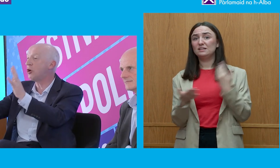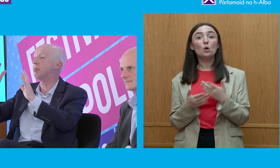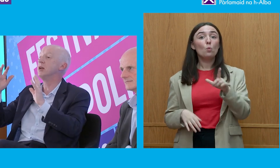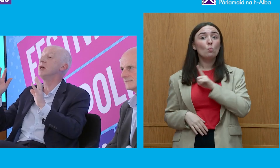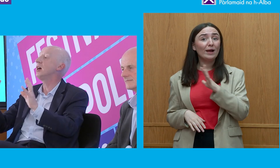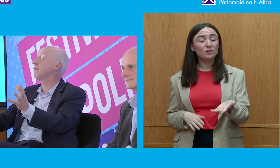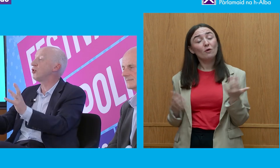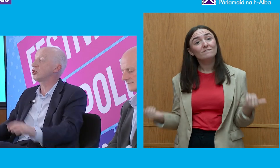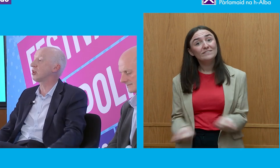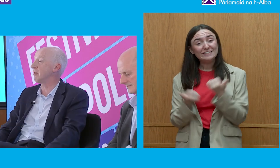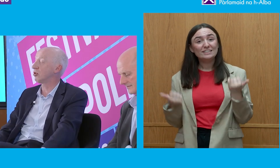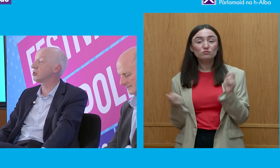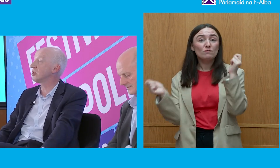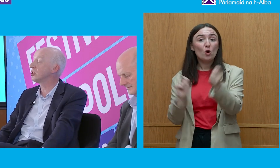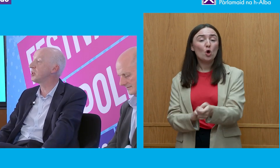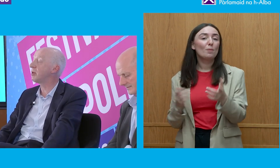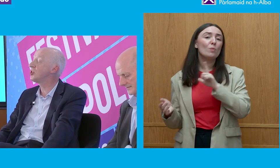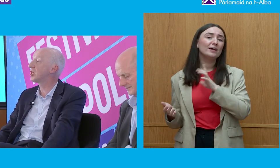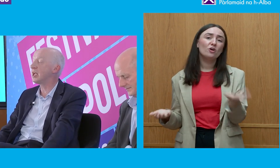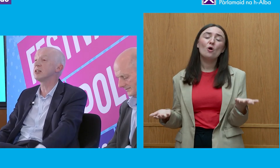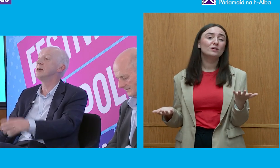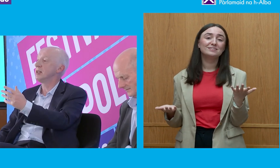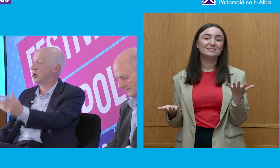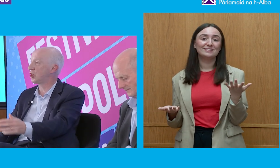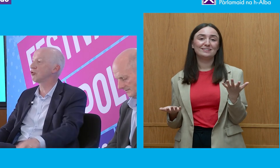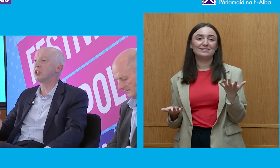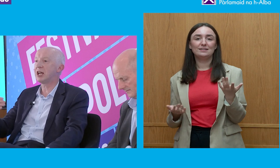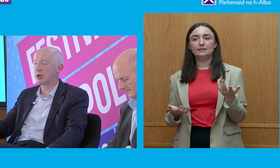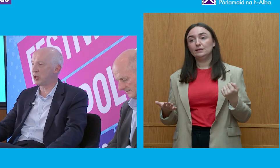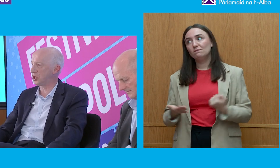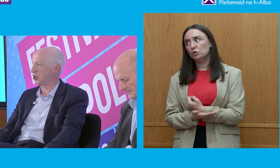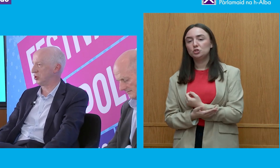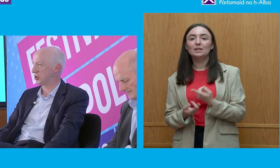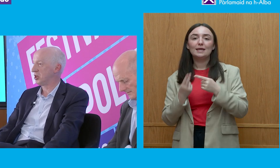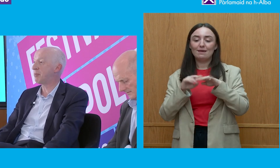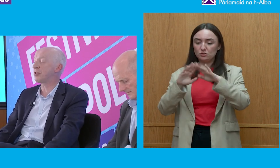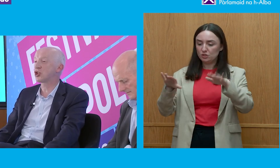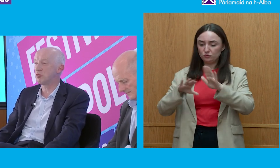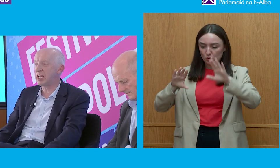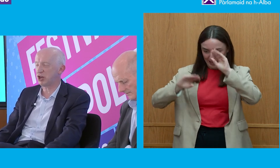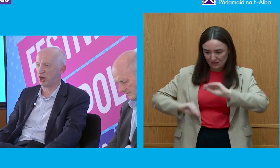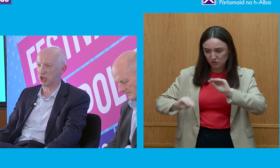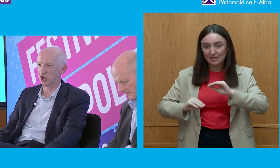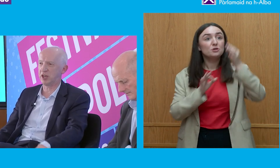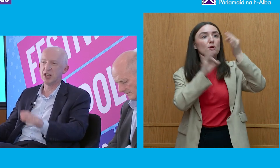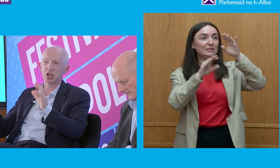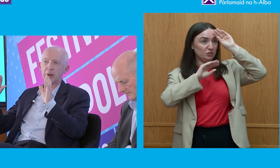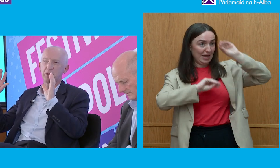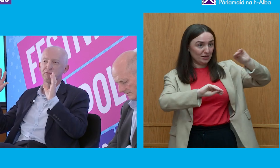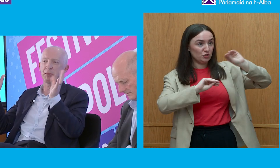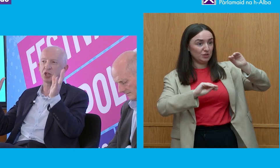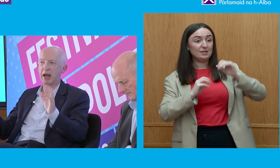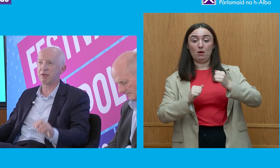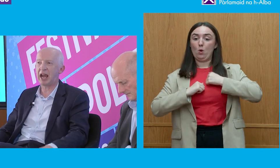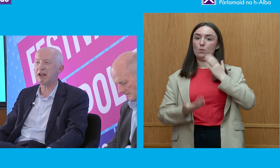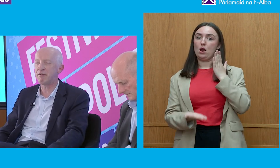the job and unfortunately of course as long as we don't educate our children and our politicians about the true nature of our country and come